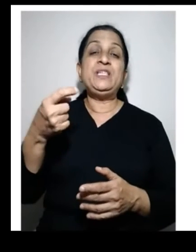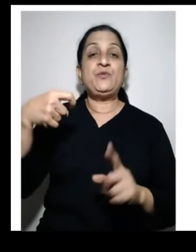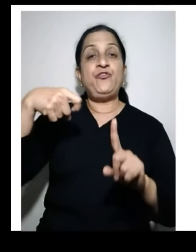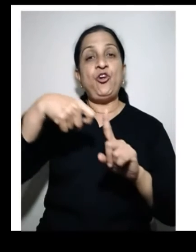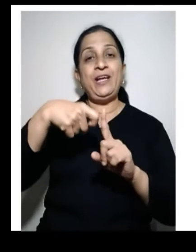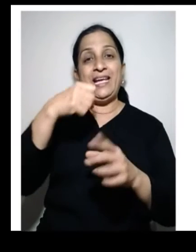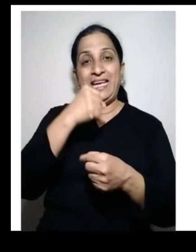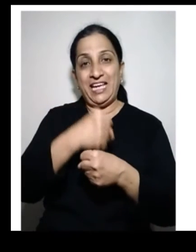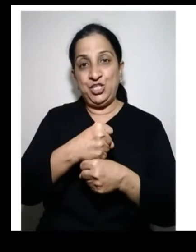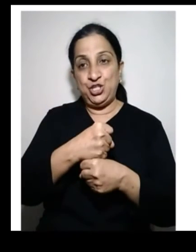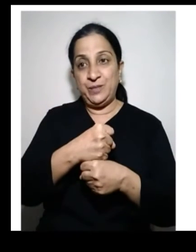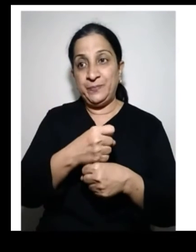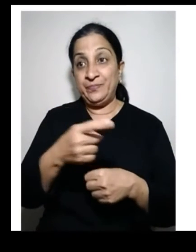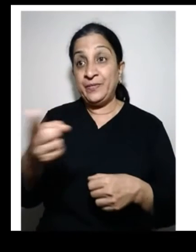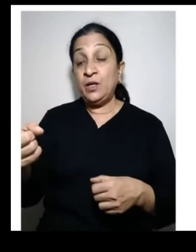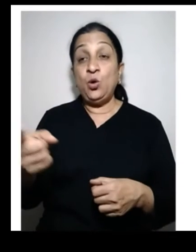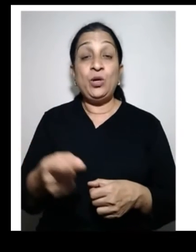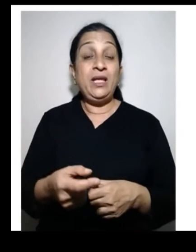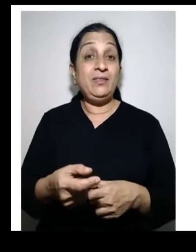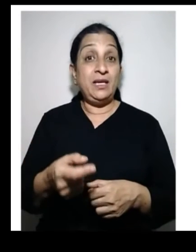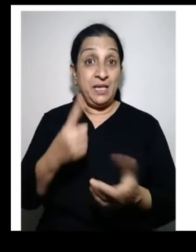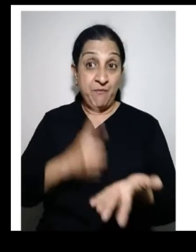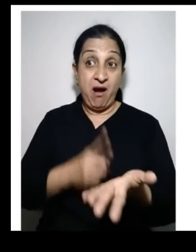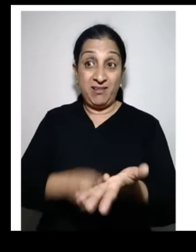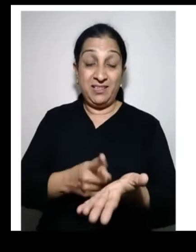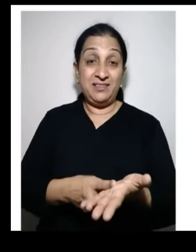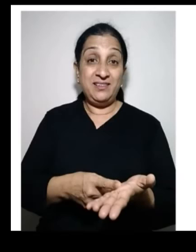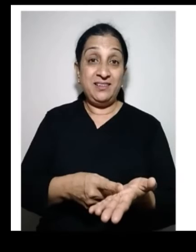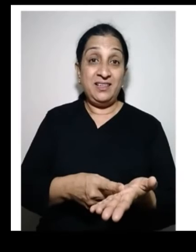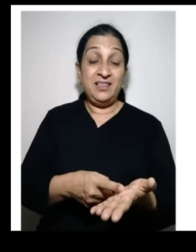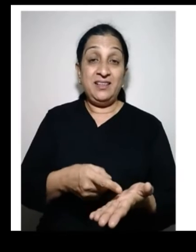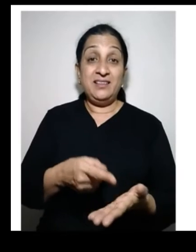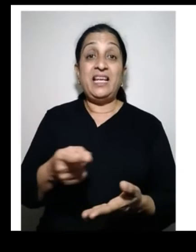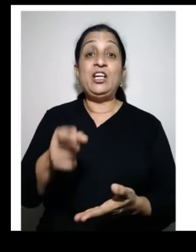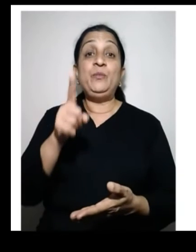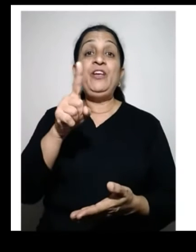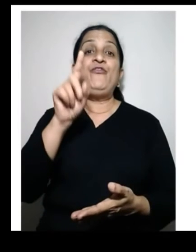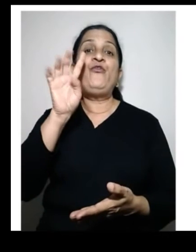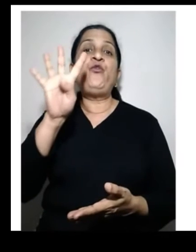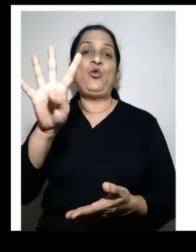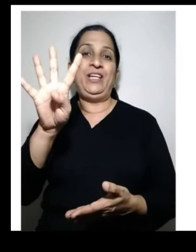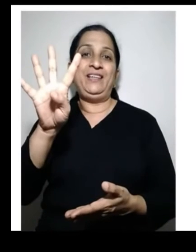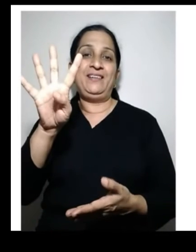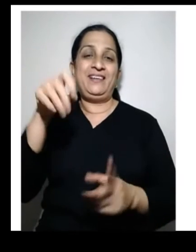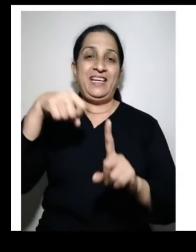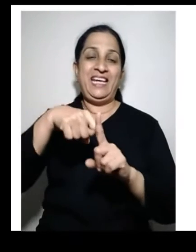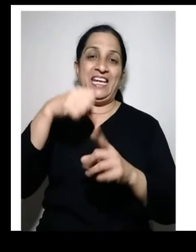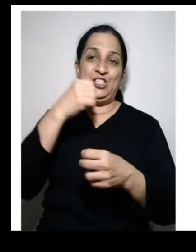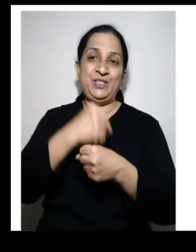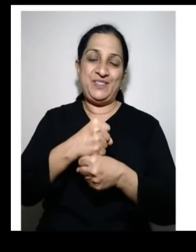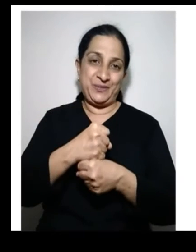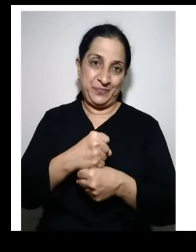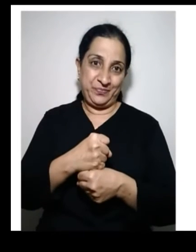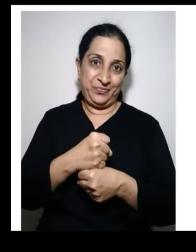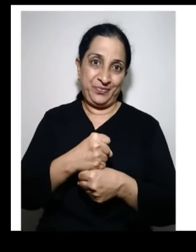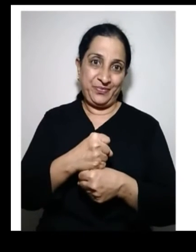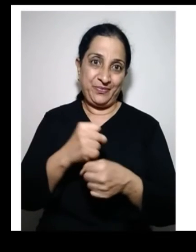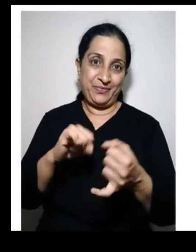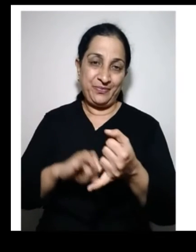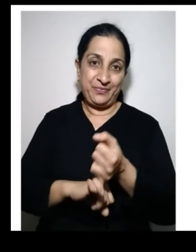when it is 2 rupees per kg, there, the demand is 14 kgs.